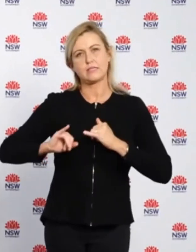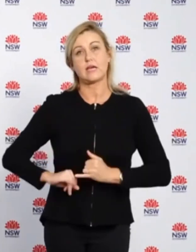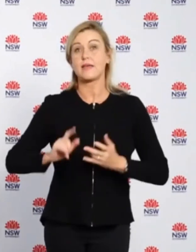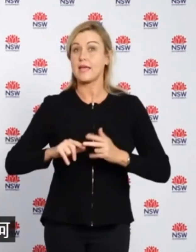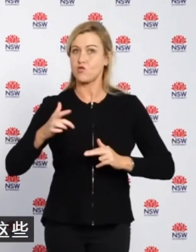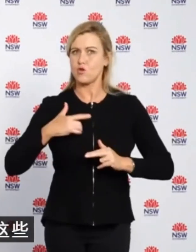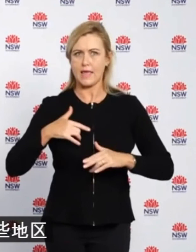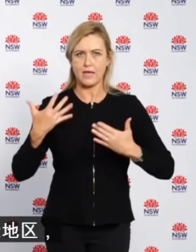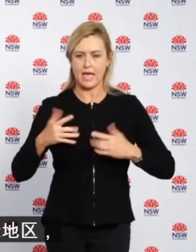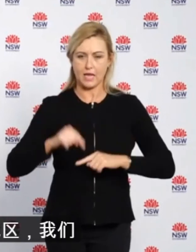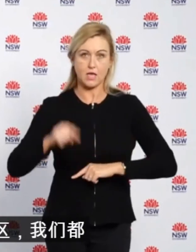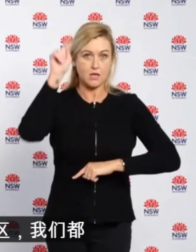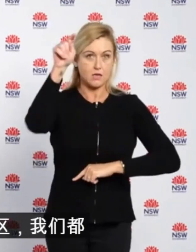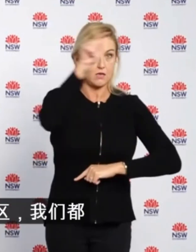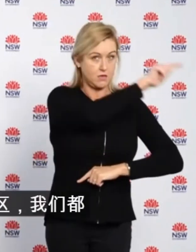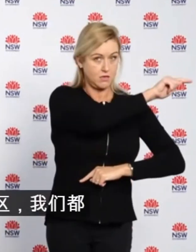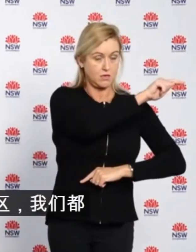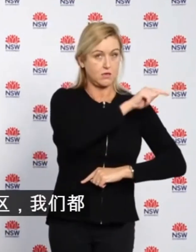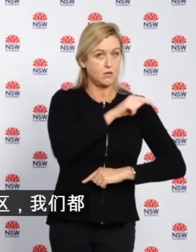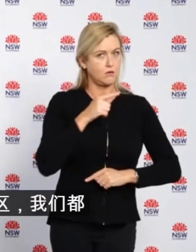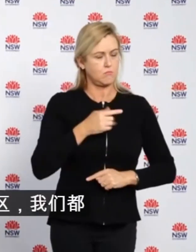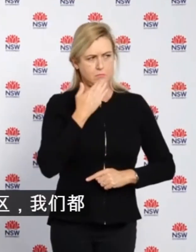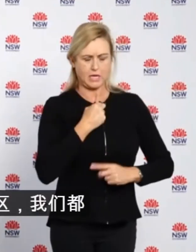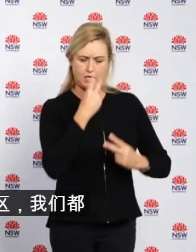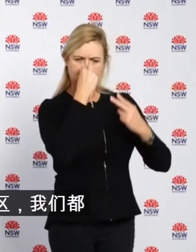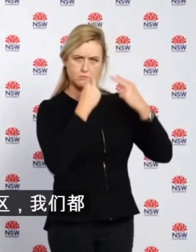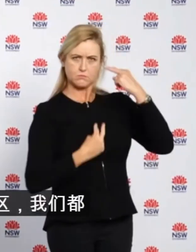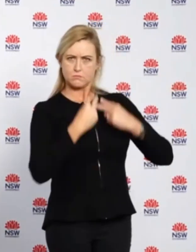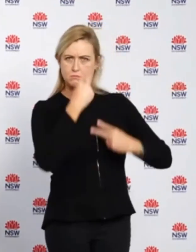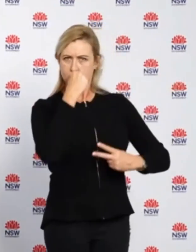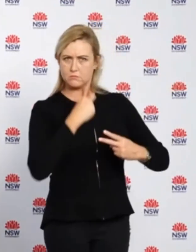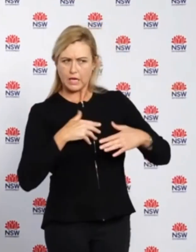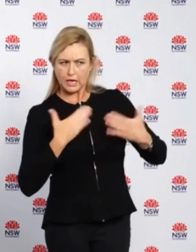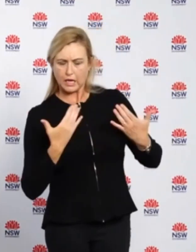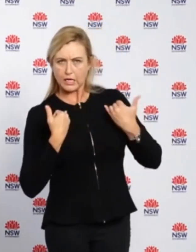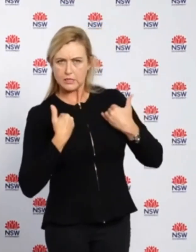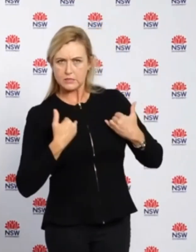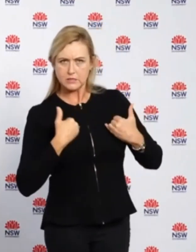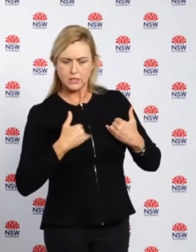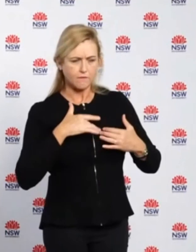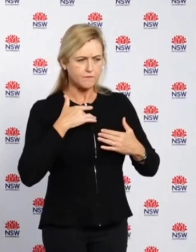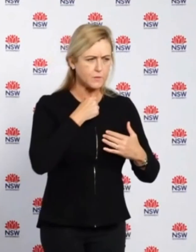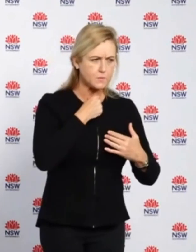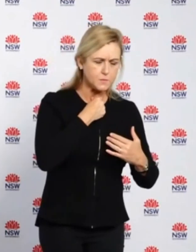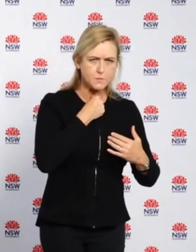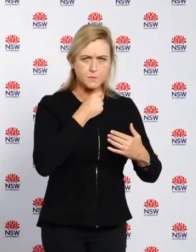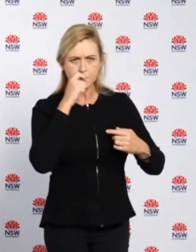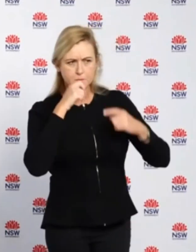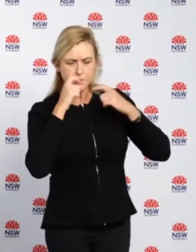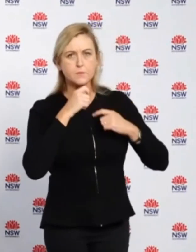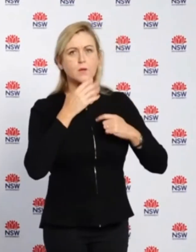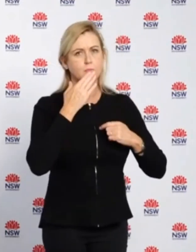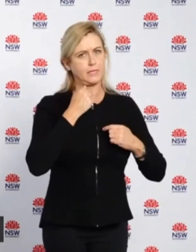you live in any of those areas, we ask you to be particularly vigilant for symptoms and please come forward for testing